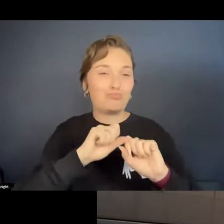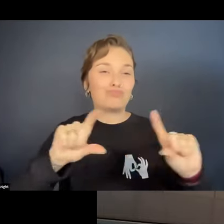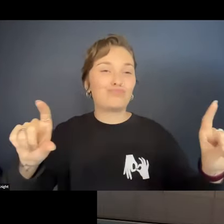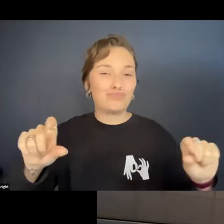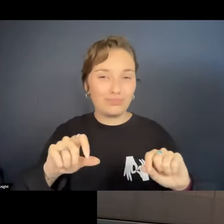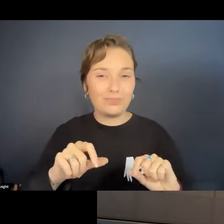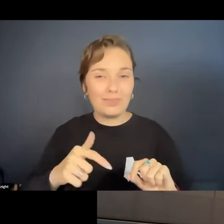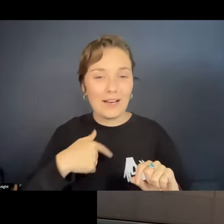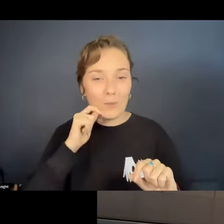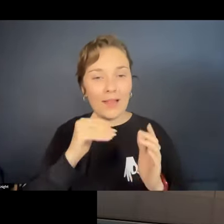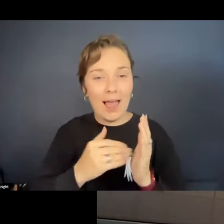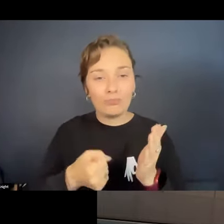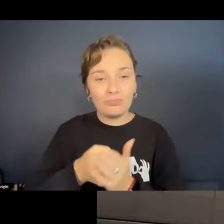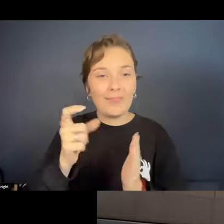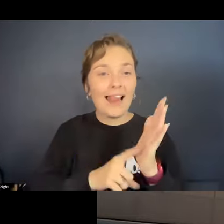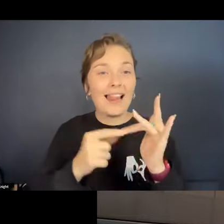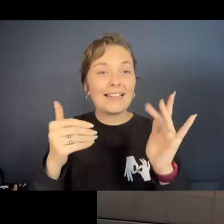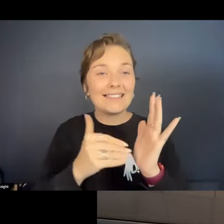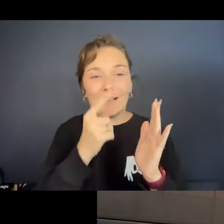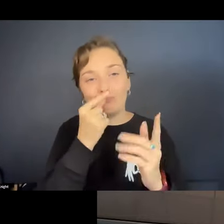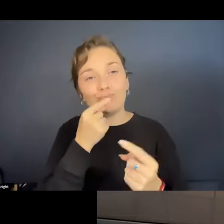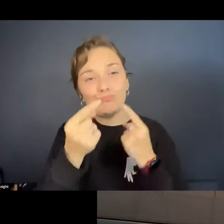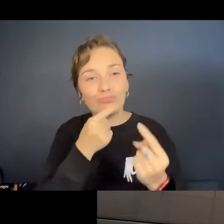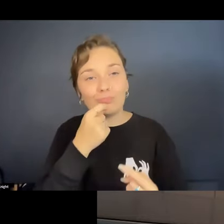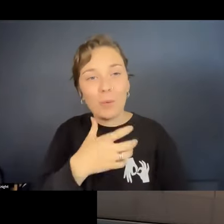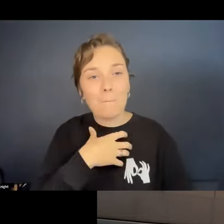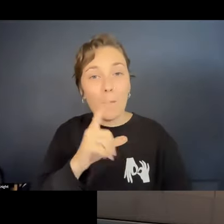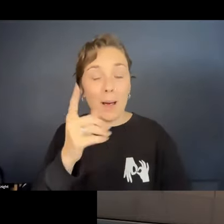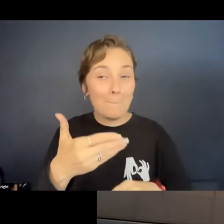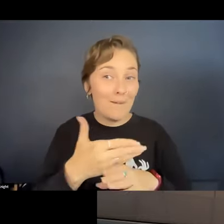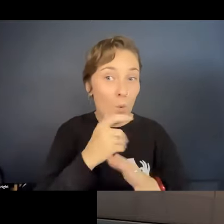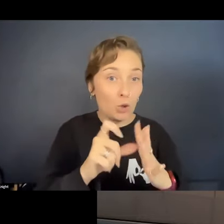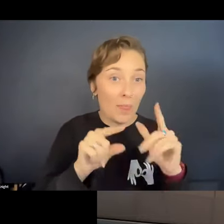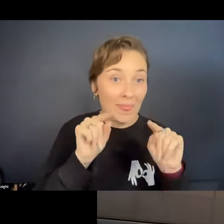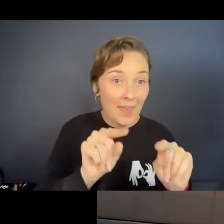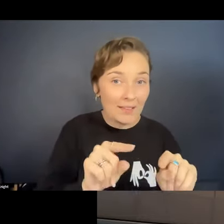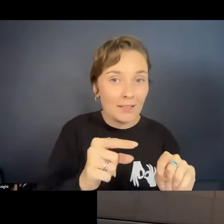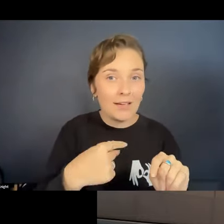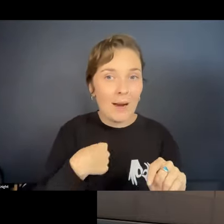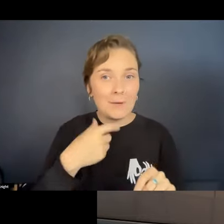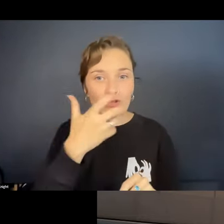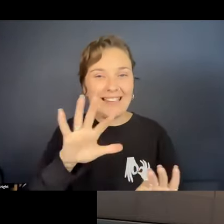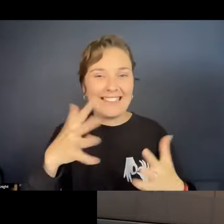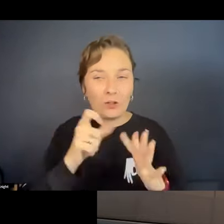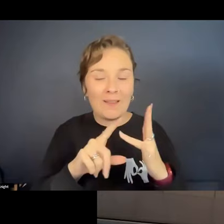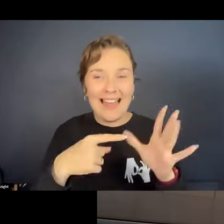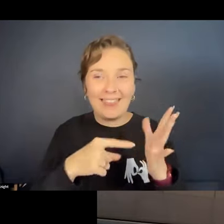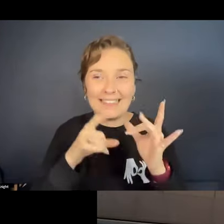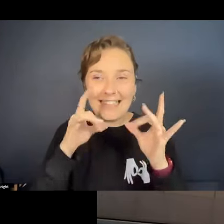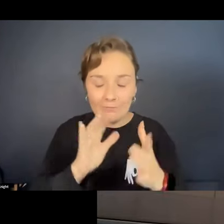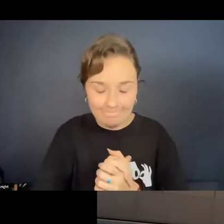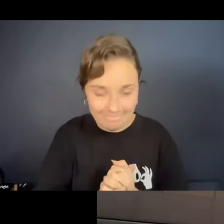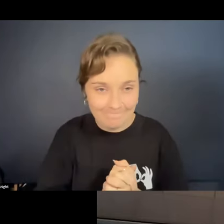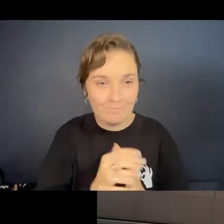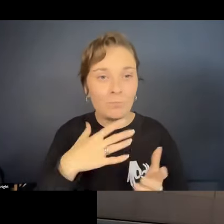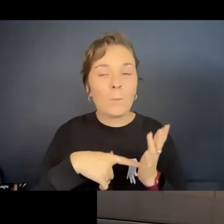And I'll hand it over to Liz to tell you more about that. But before I do, I'm sorry, I didn't do this at the start. I do want